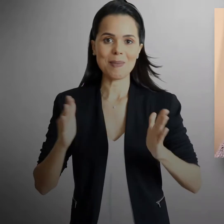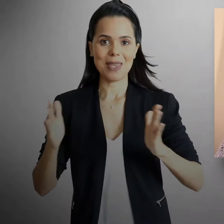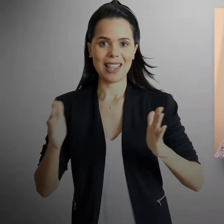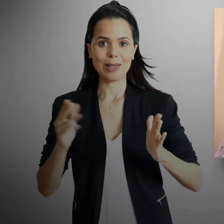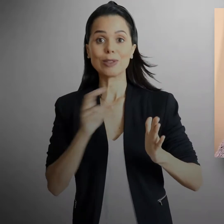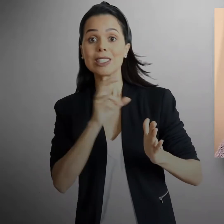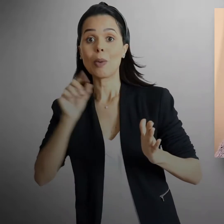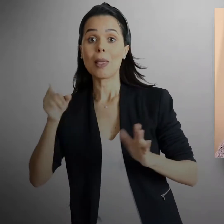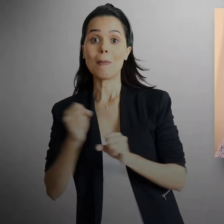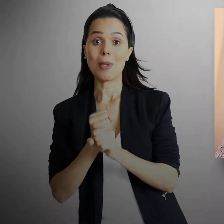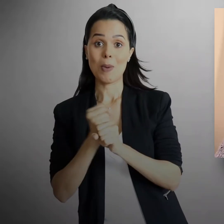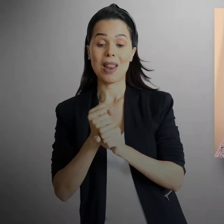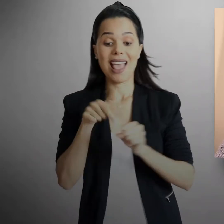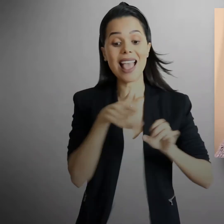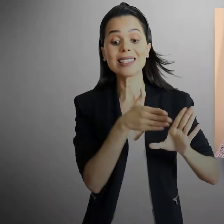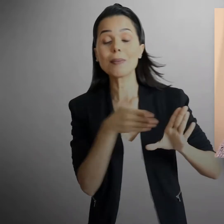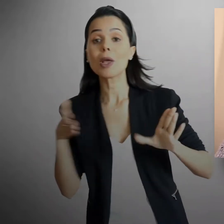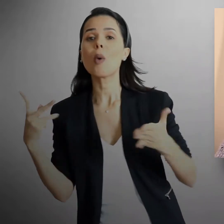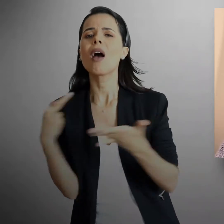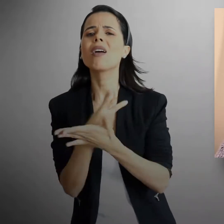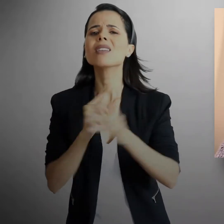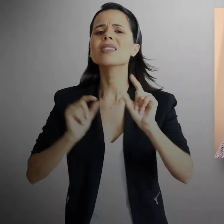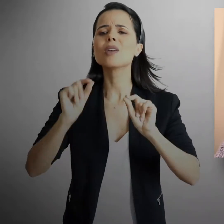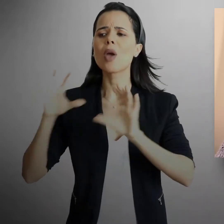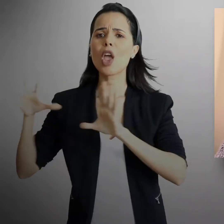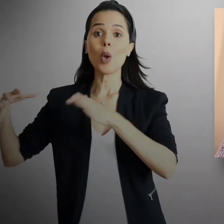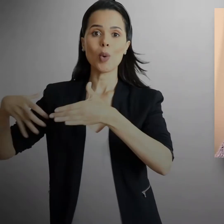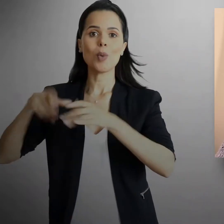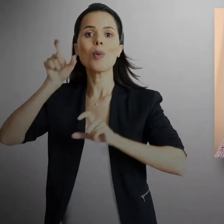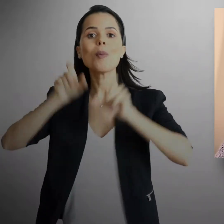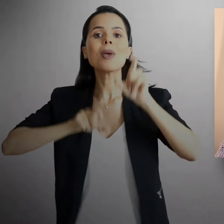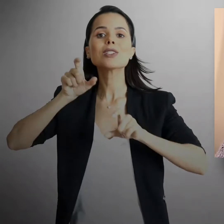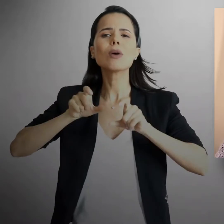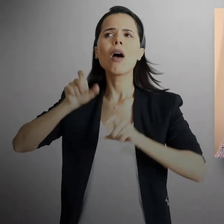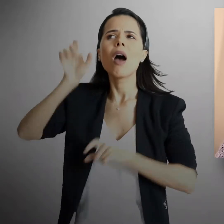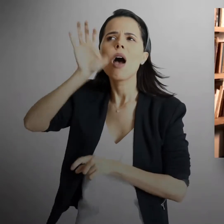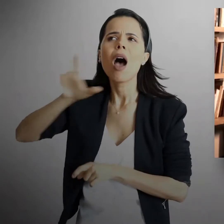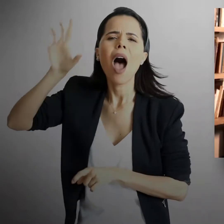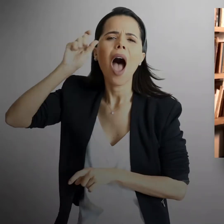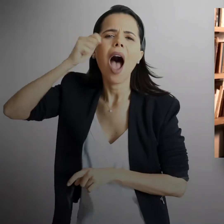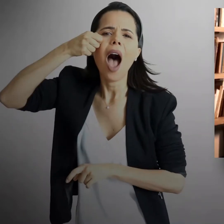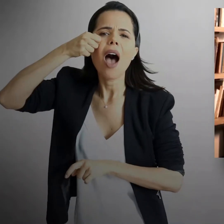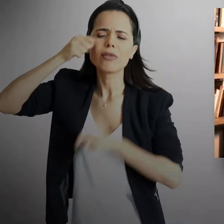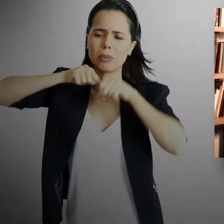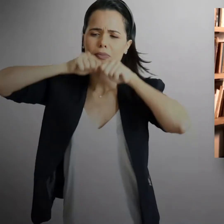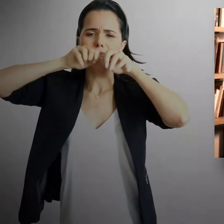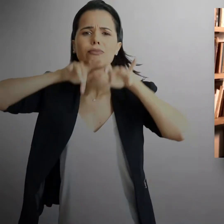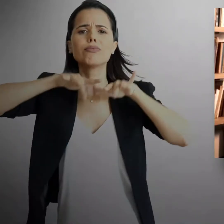evolution of these capacities in roughly the past 50,000 years. That's the period since our